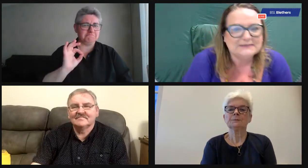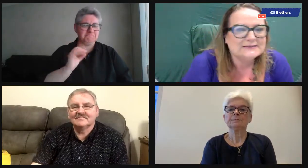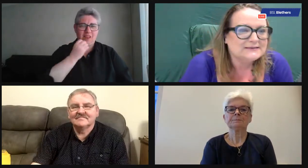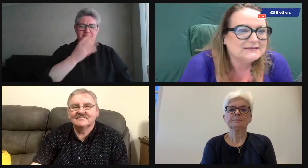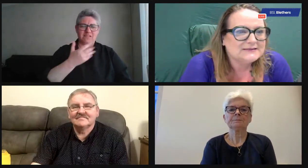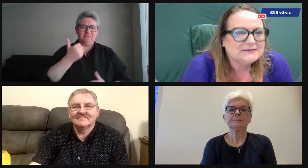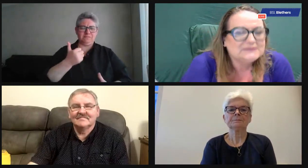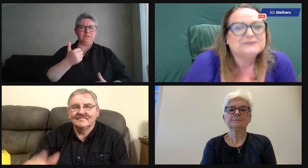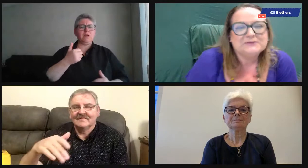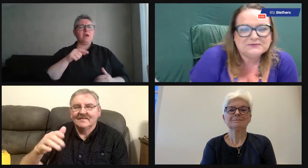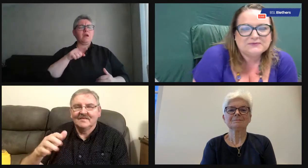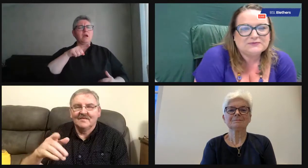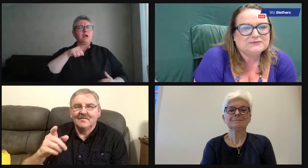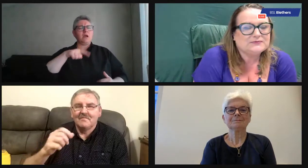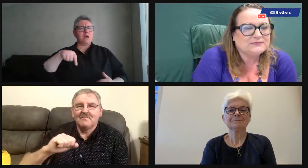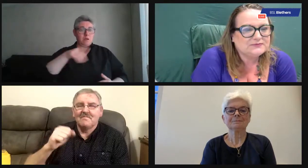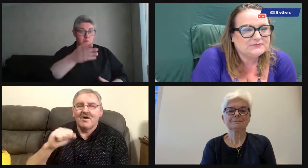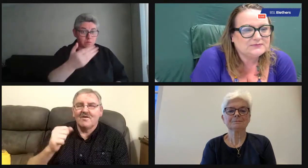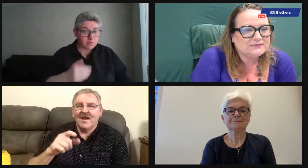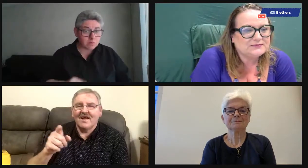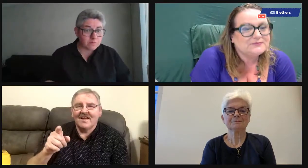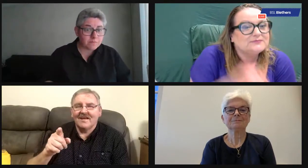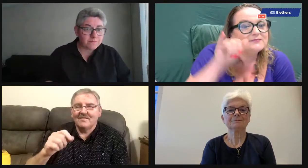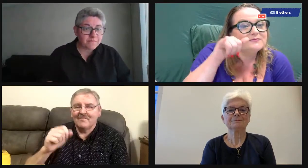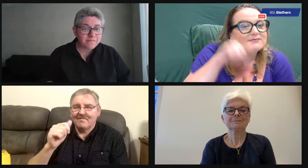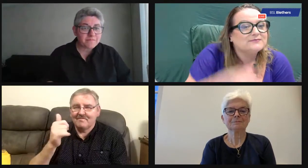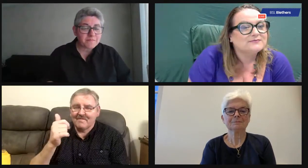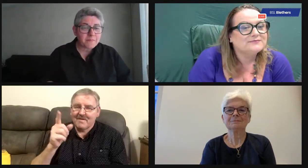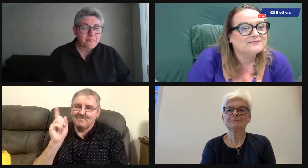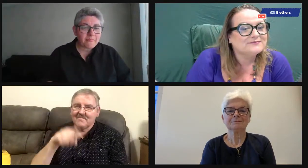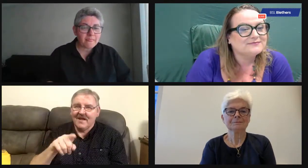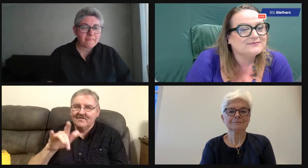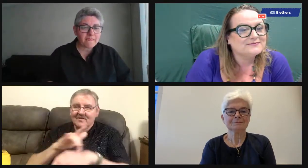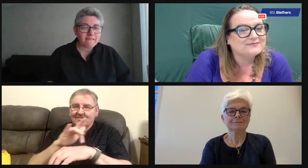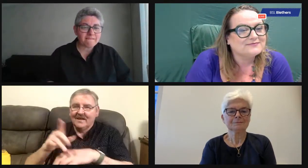something for asylum seekers and refugees. Lovely. Sorry, Geri.